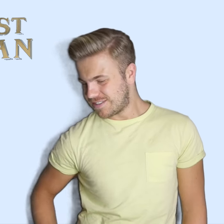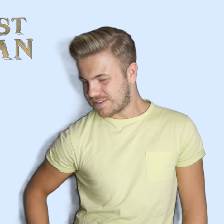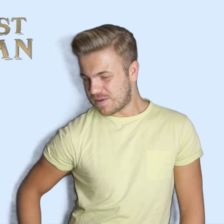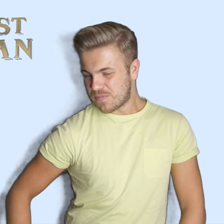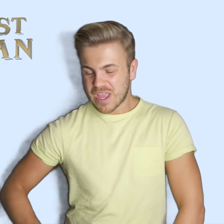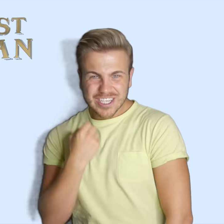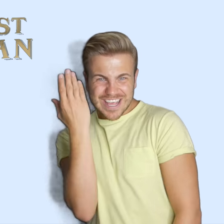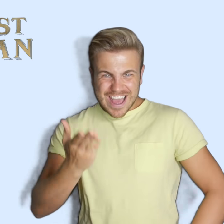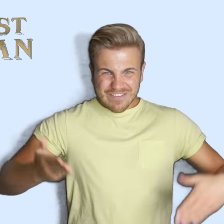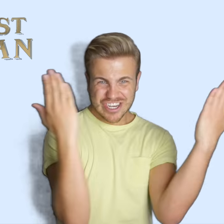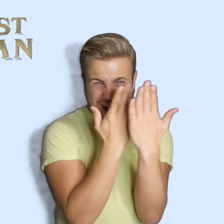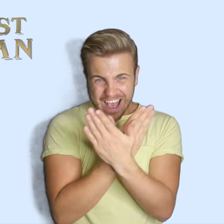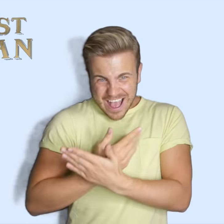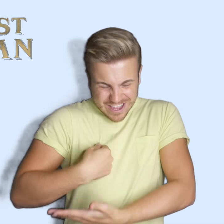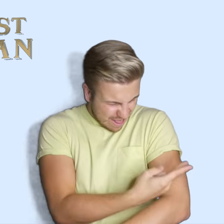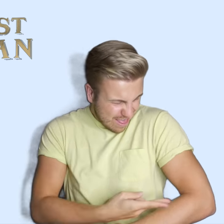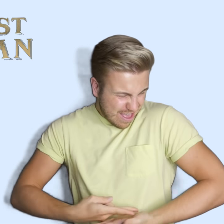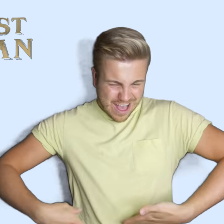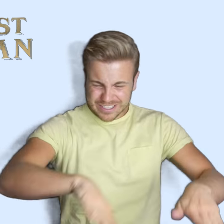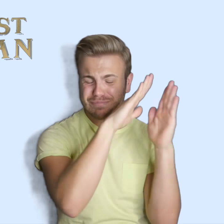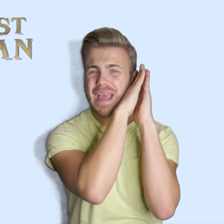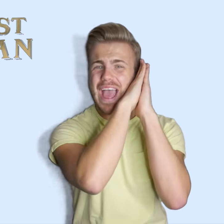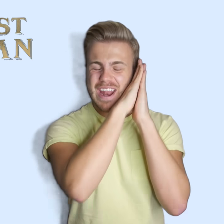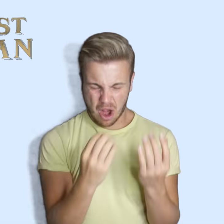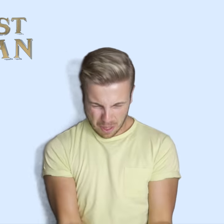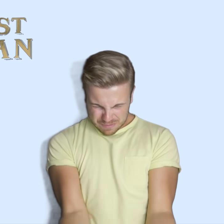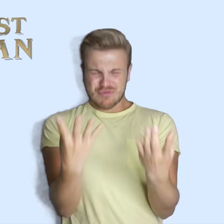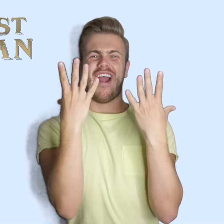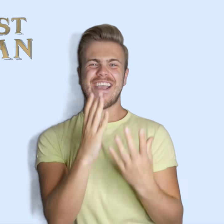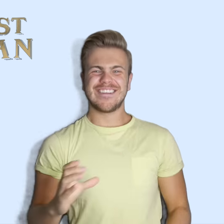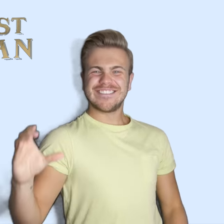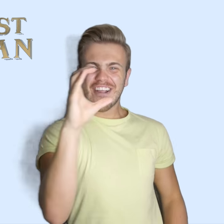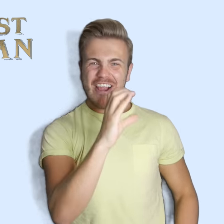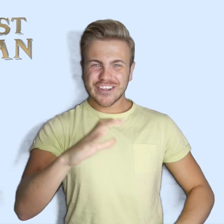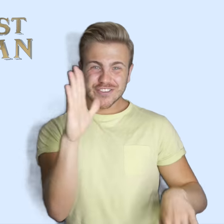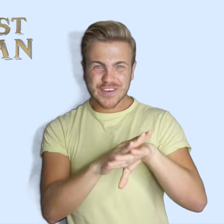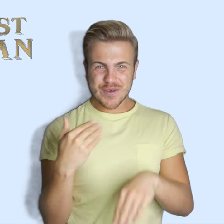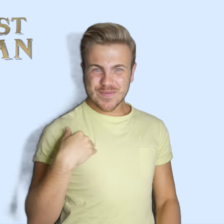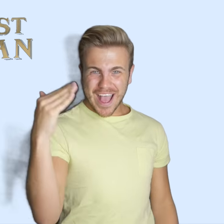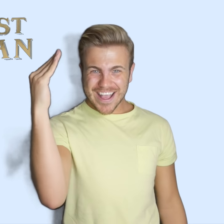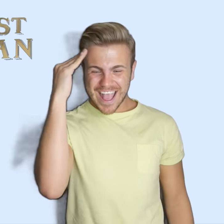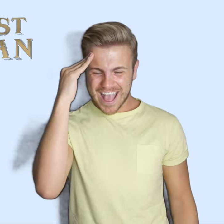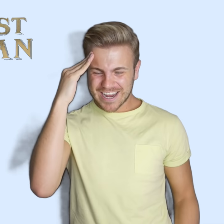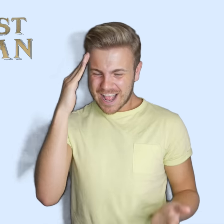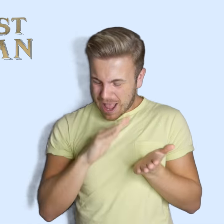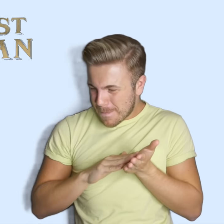Cause every night I lie in bed The brightest colors fill my head A